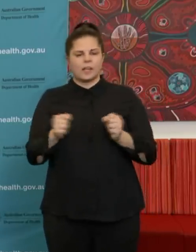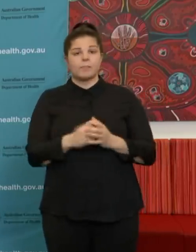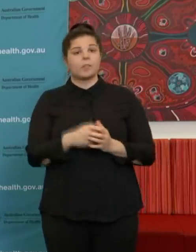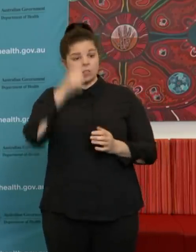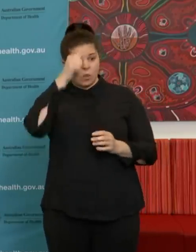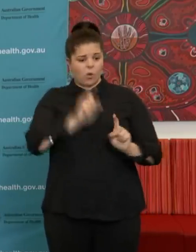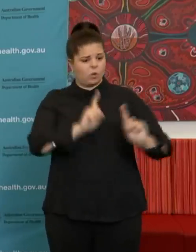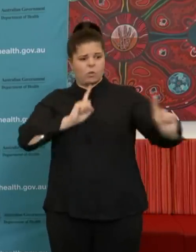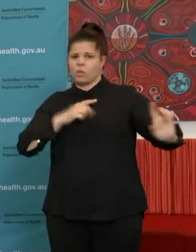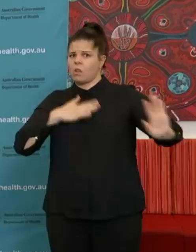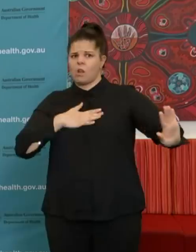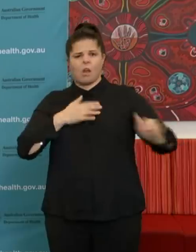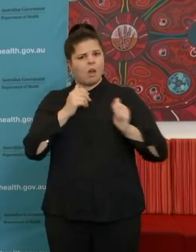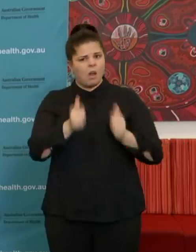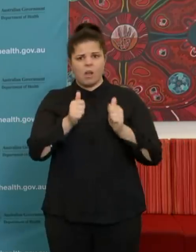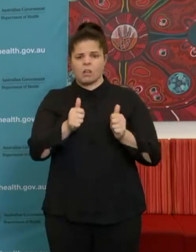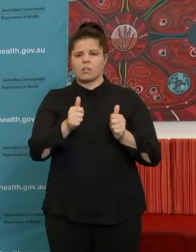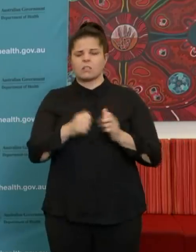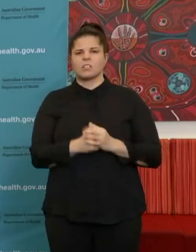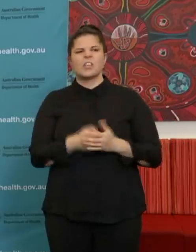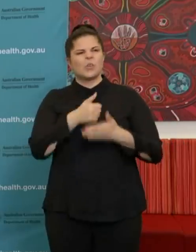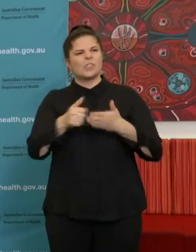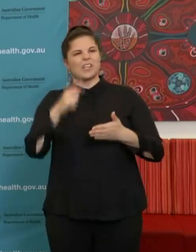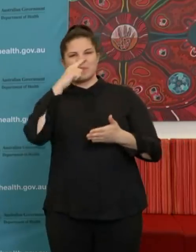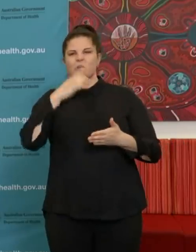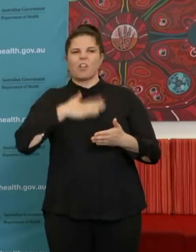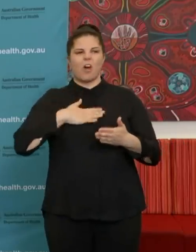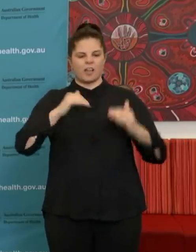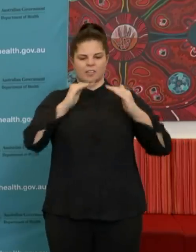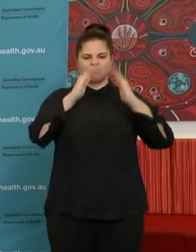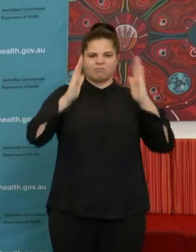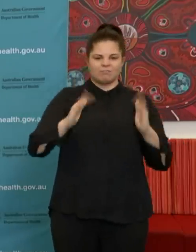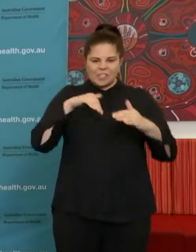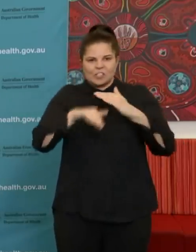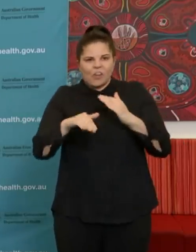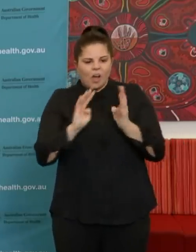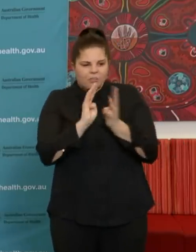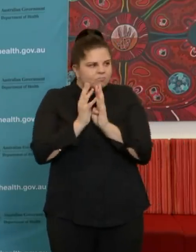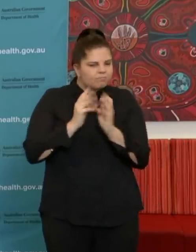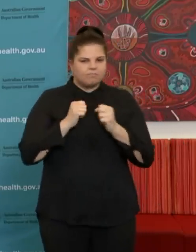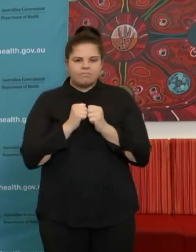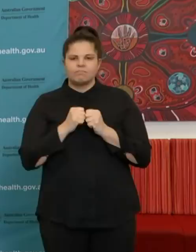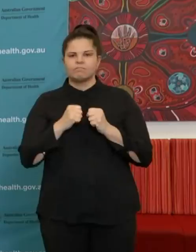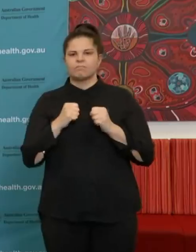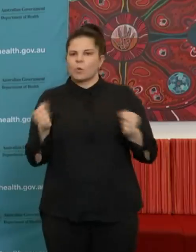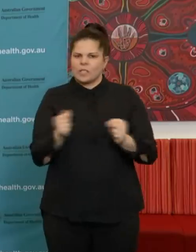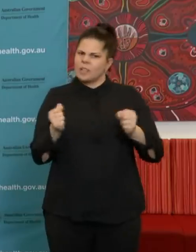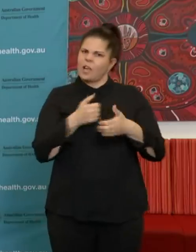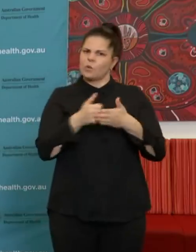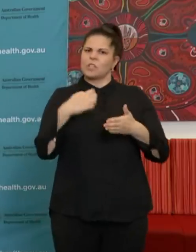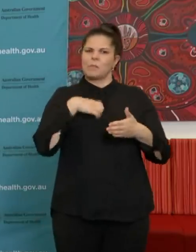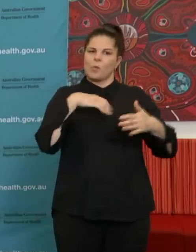that's indeed us tending to congregate together inside in larger numbers during winter than we do during summer.